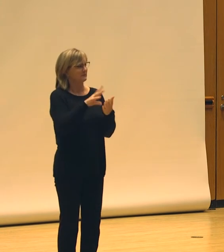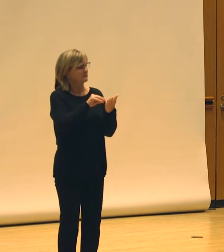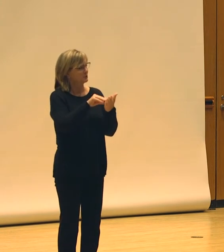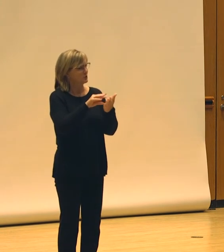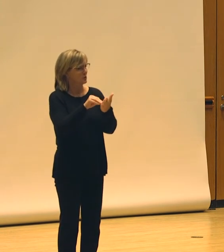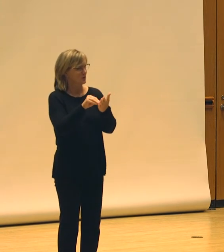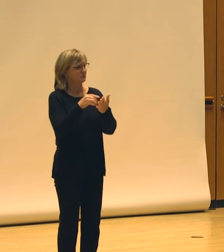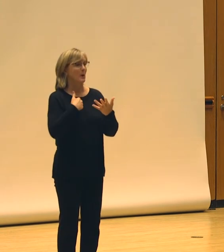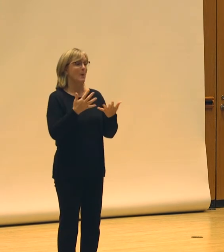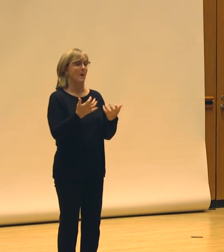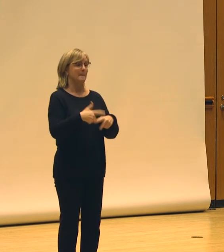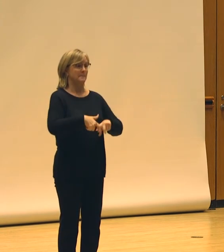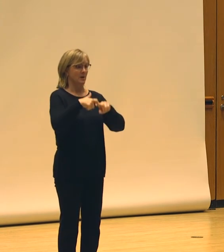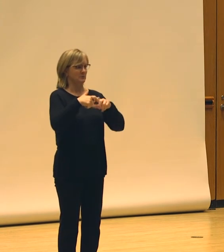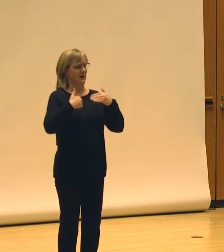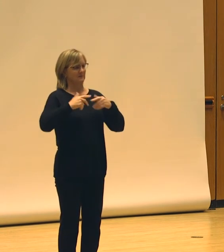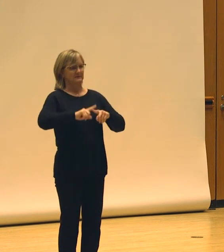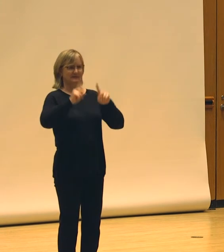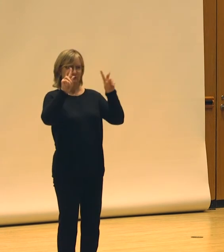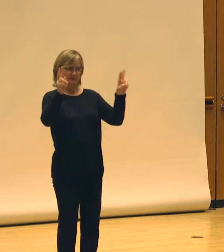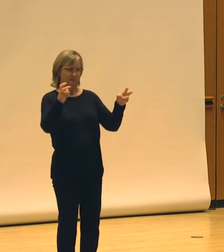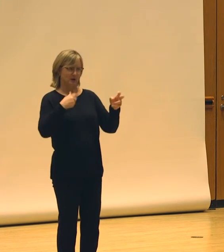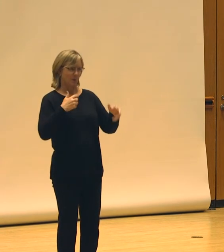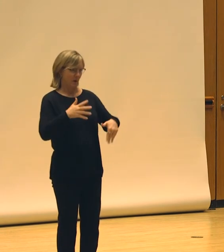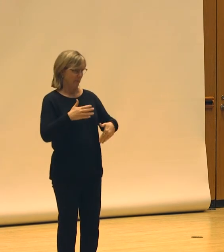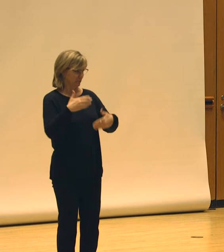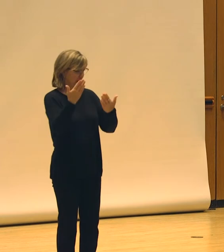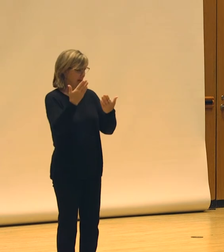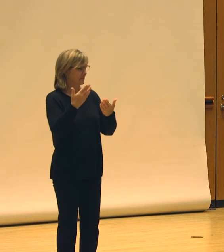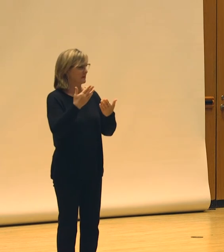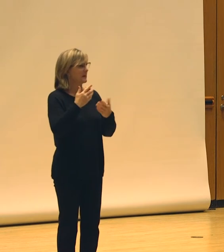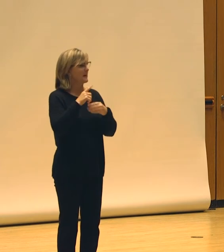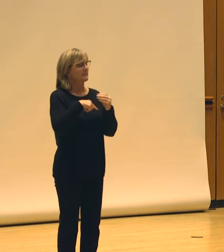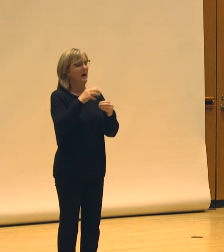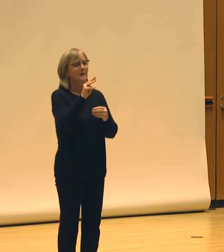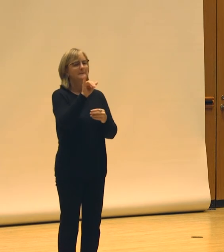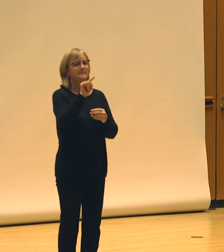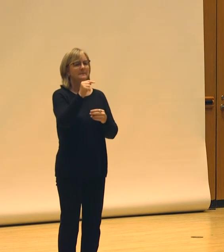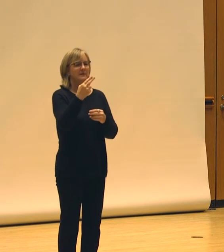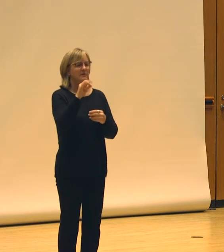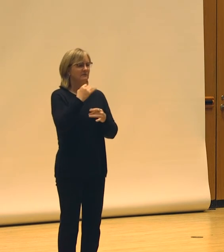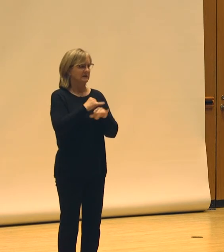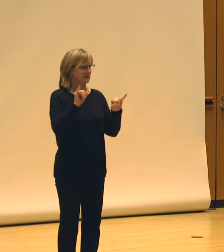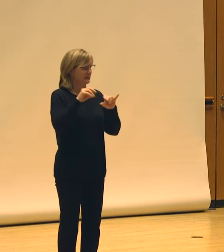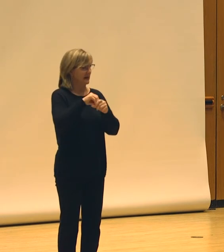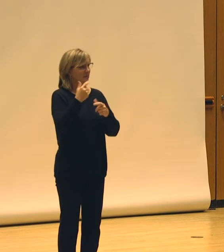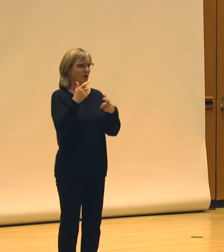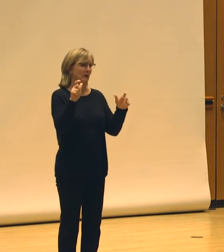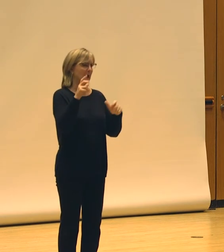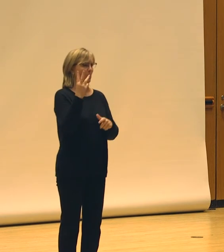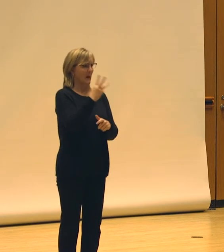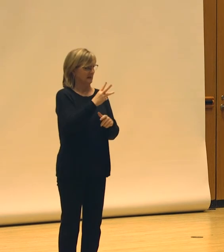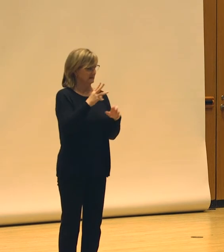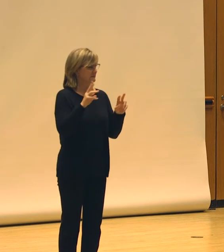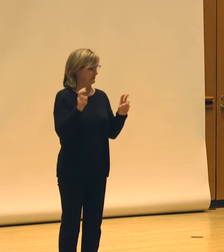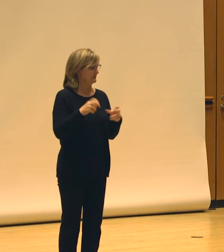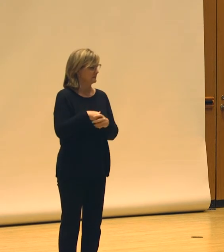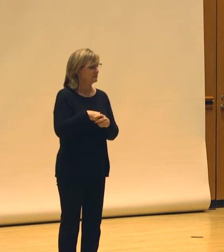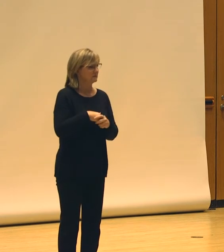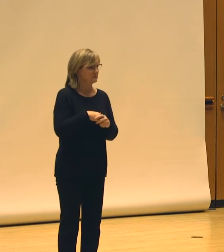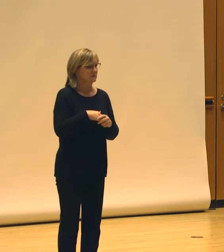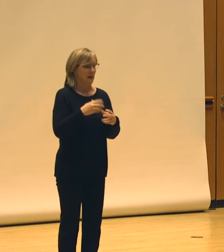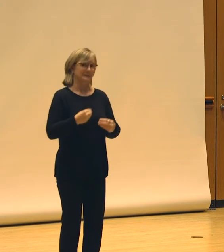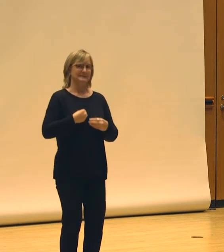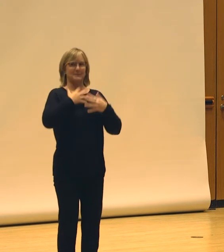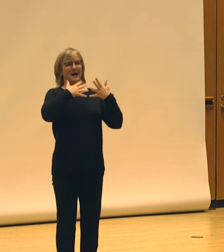want to pause there. There's a different subject that I want to bring up, which is about the myth of independence in the Great West. I've been inspired by being in